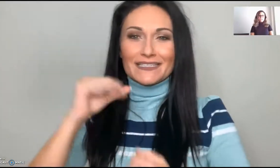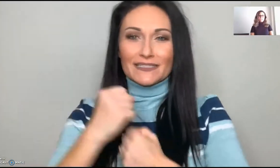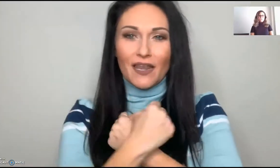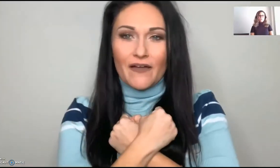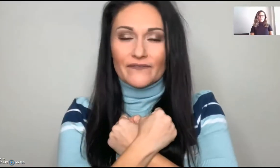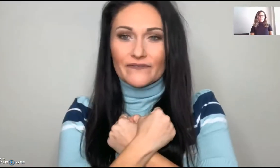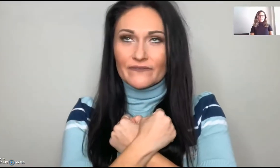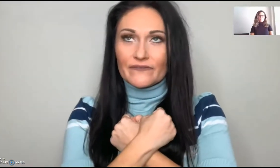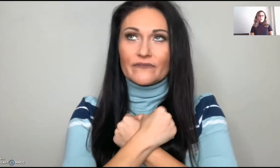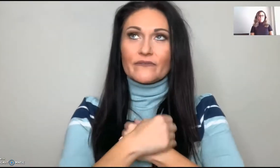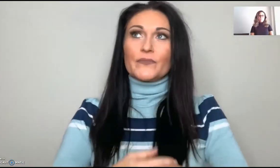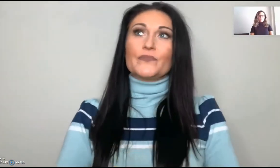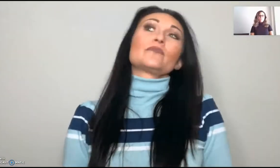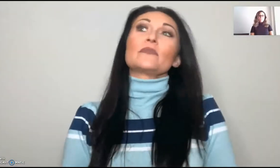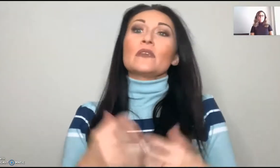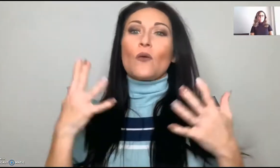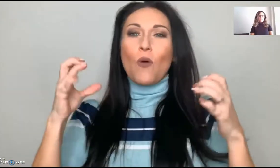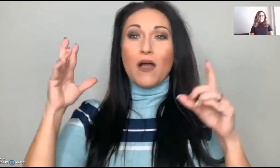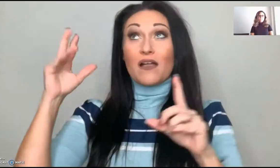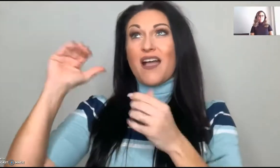So I want to talk about being rooted in his love.